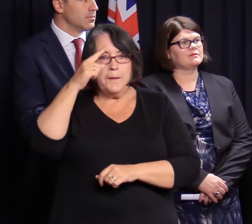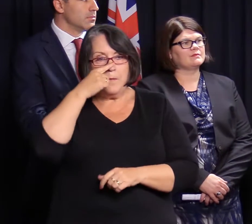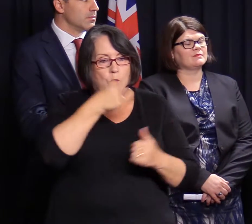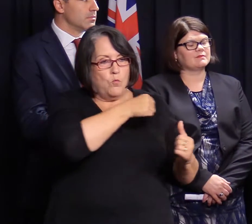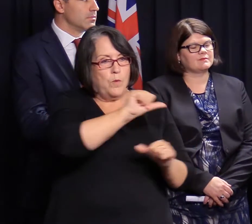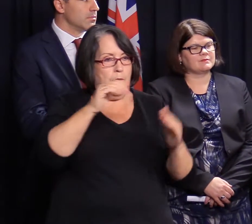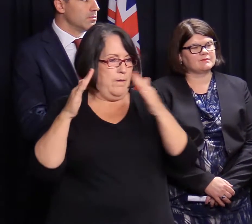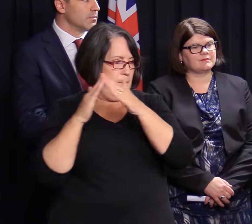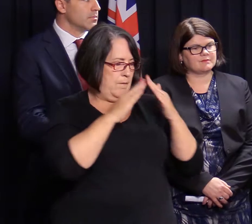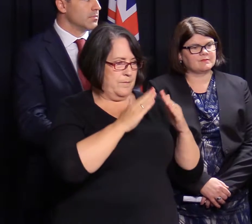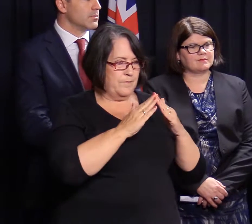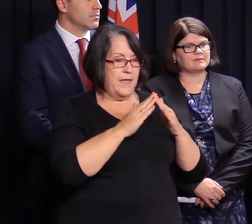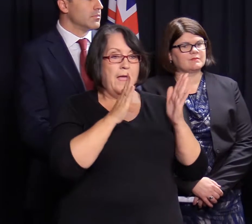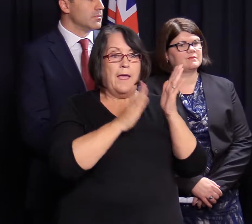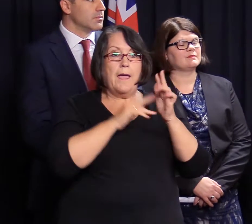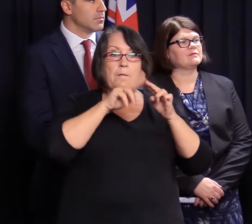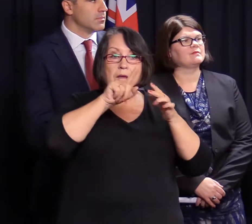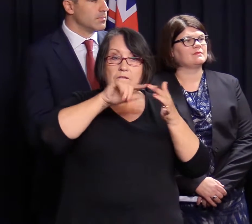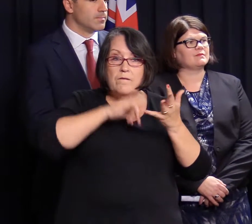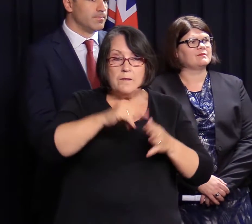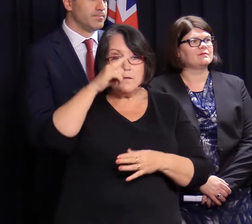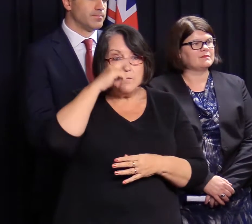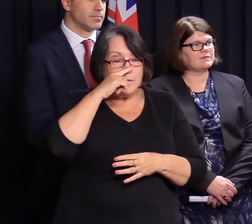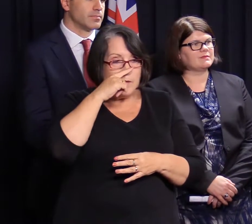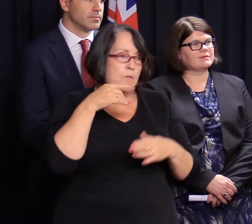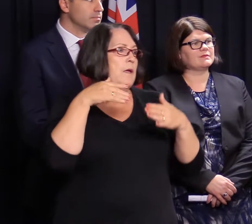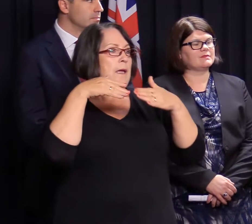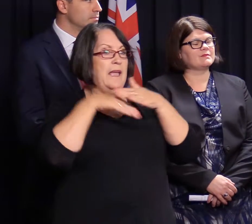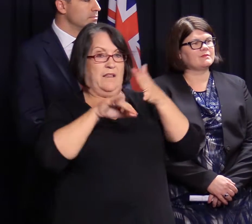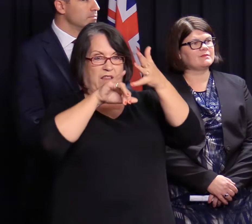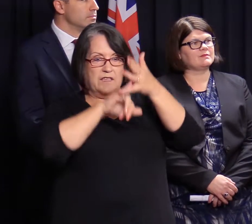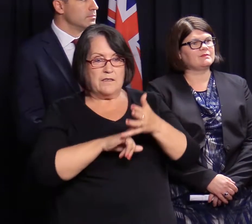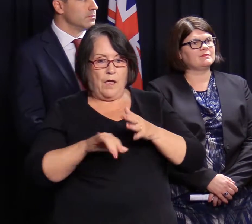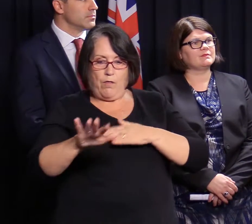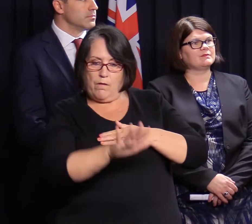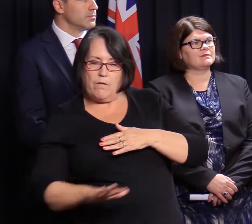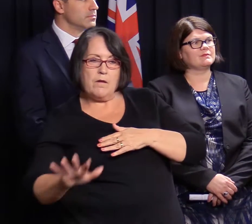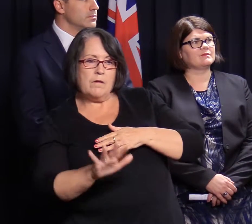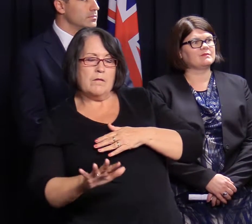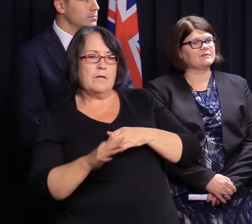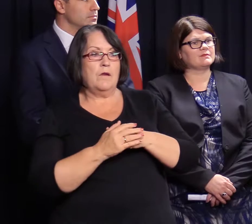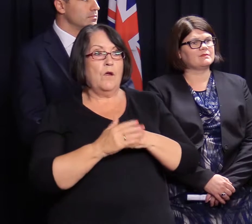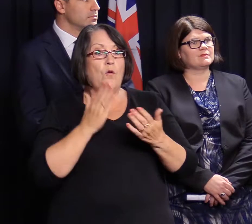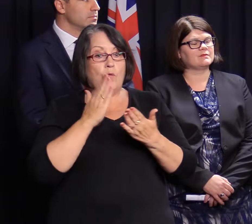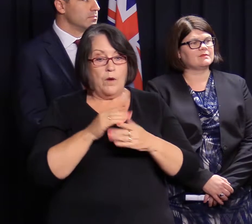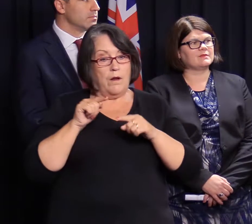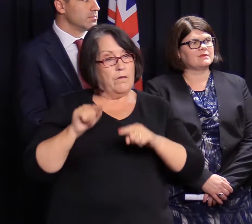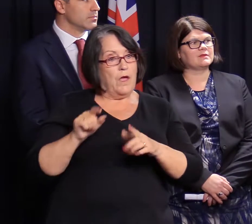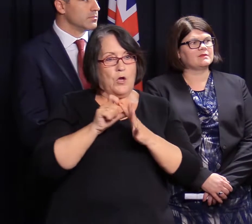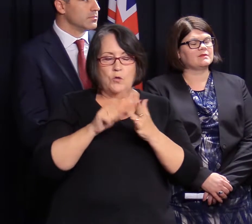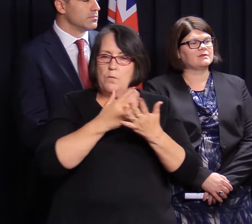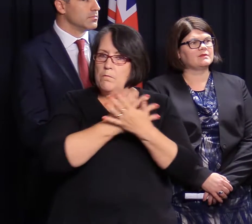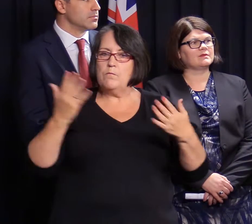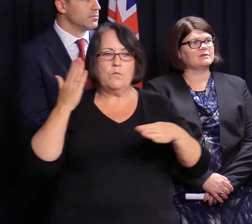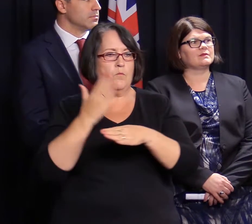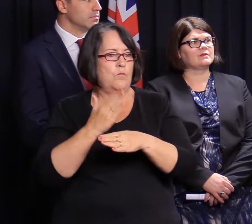The actions of MFS crew and particularly in the South Coast areas actually undertook significant